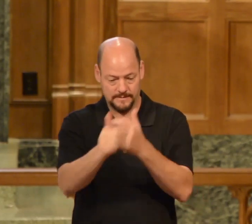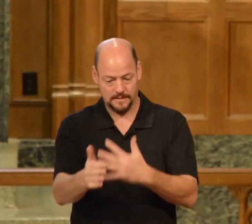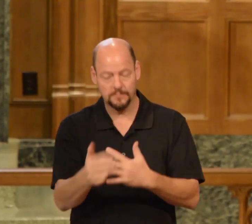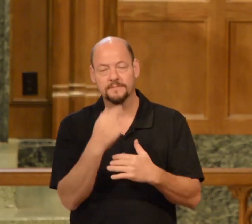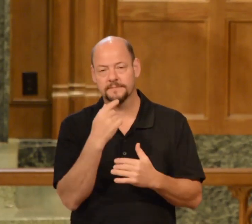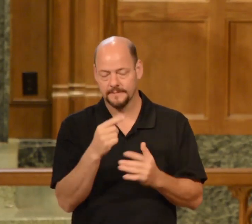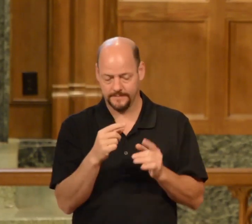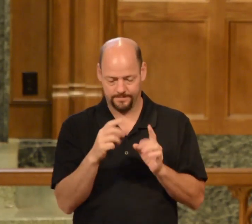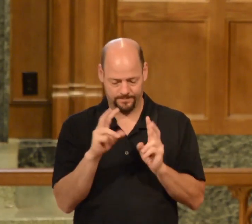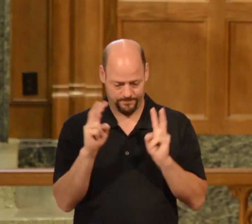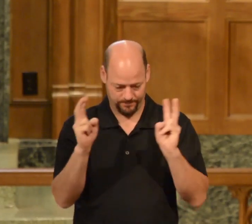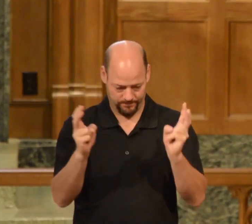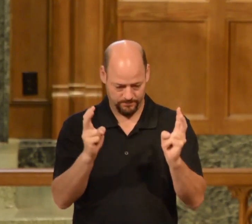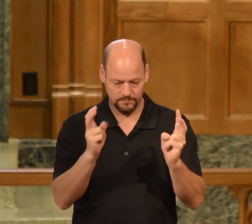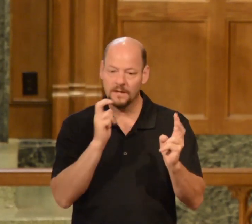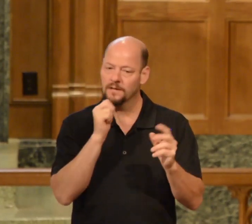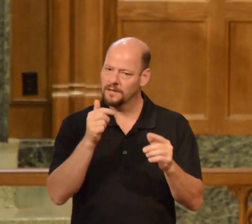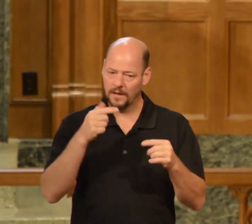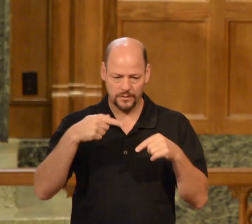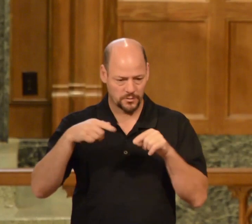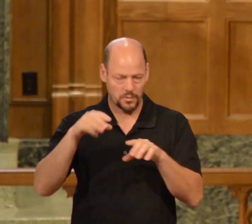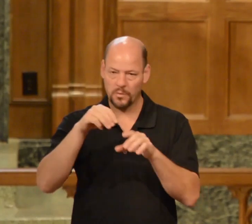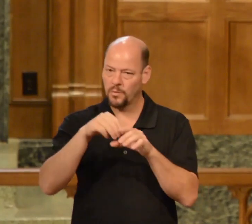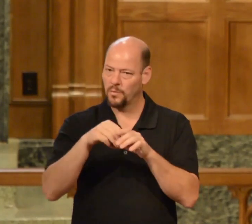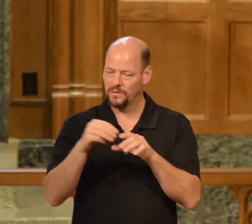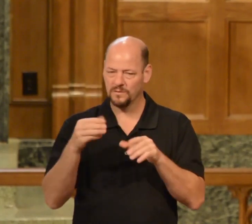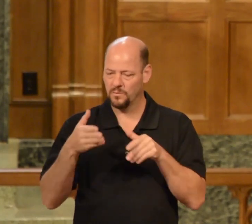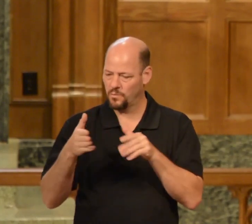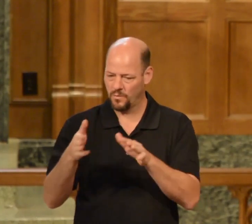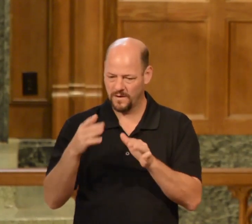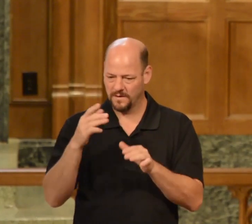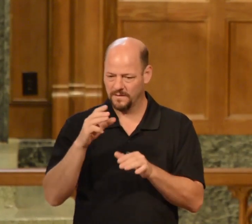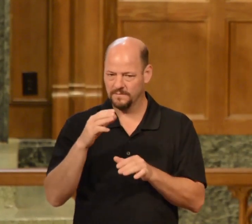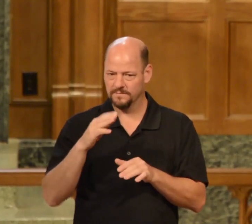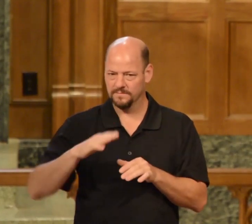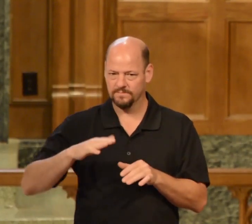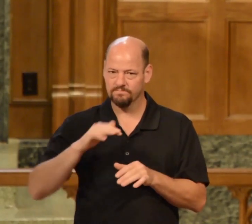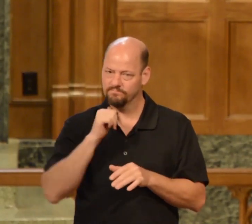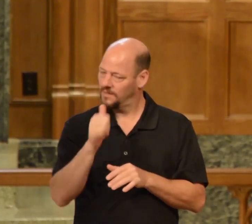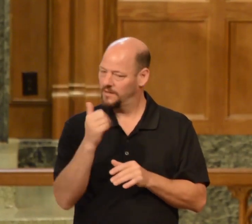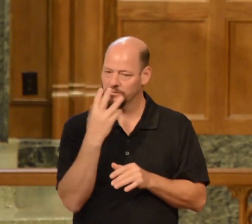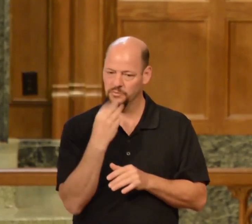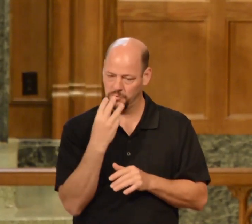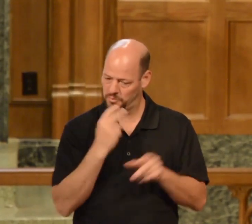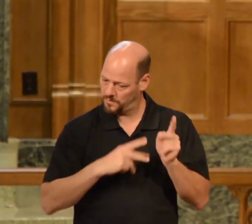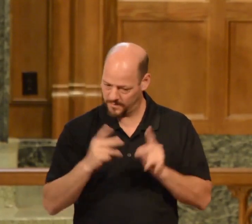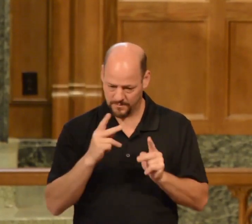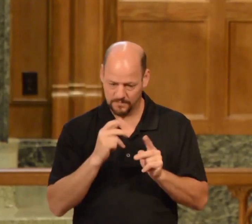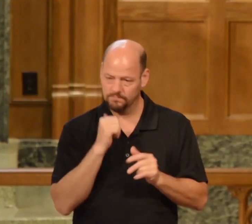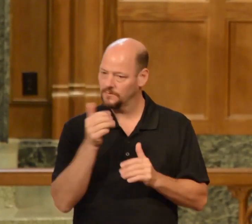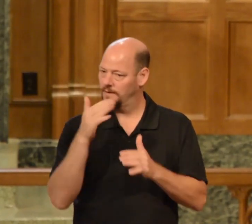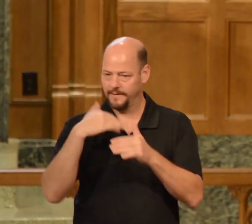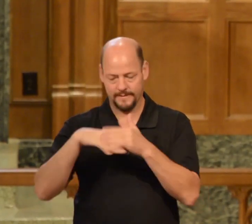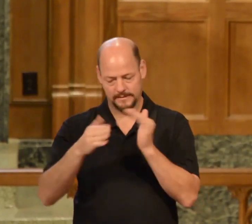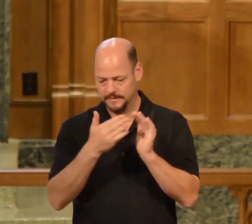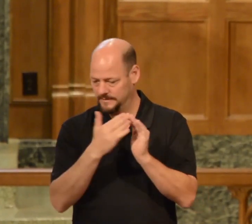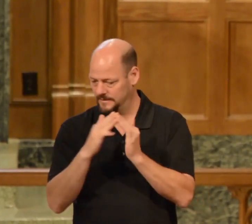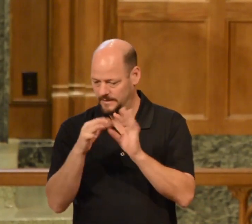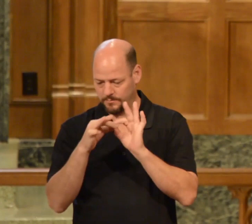Do not go into the way of the Gentiles, and do not enter the city of the Samaritans,